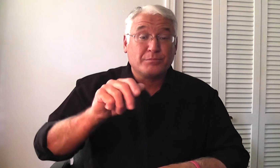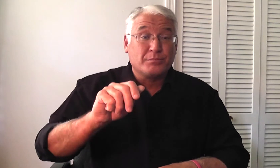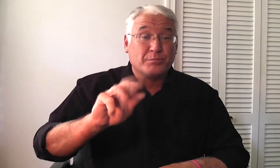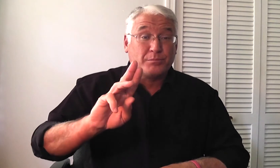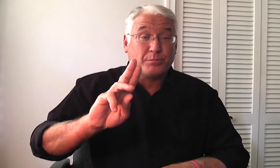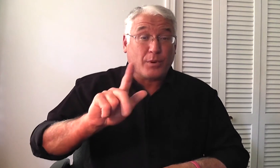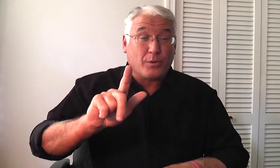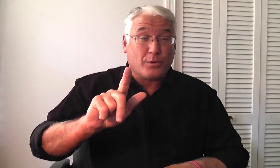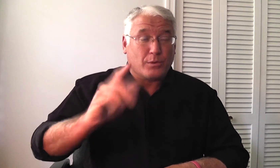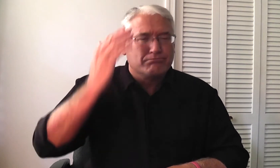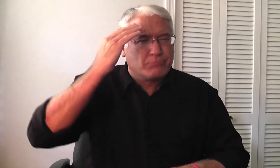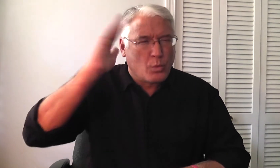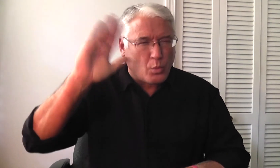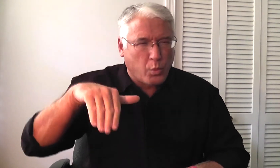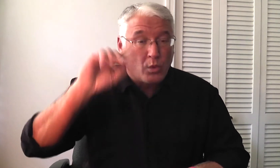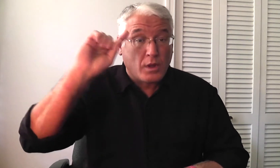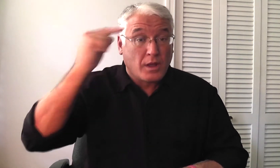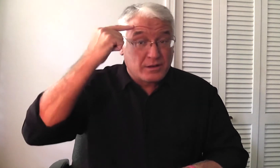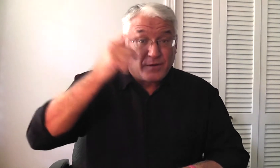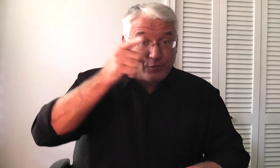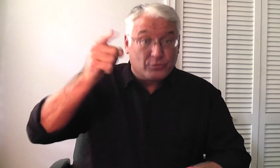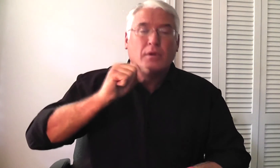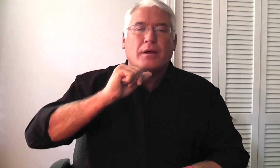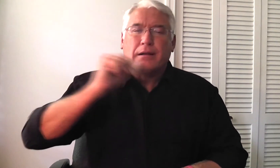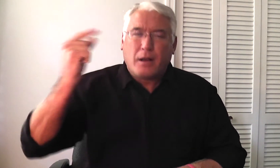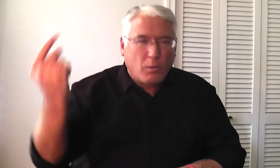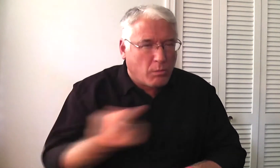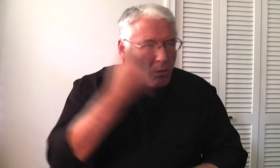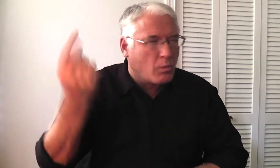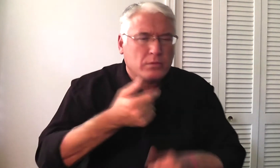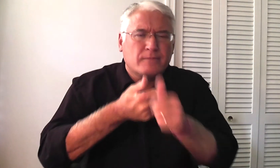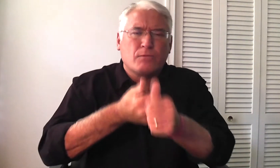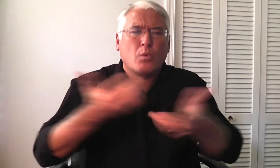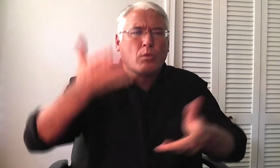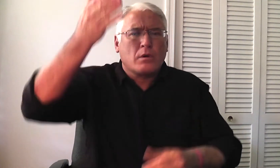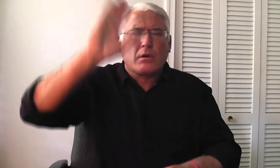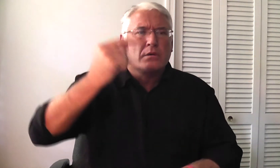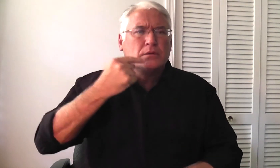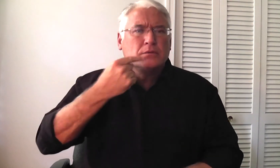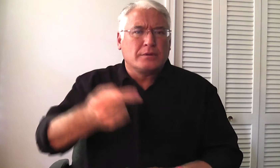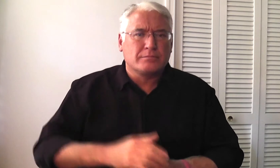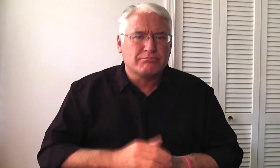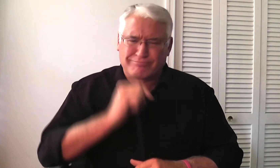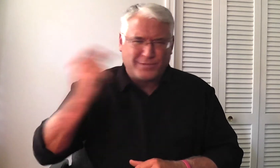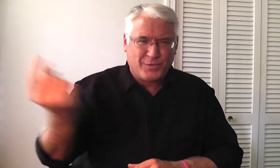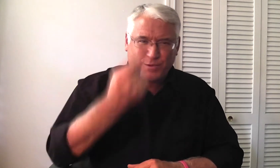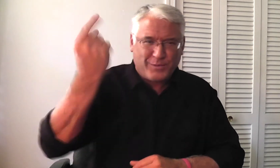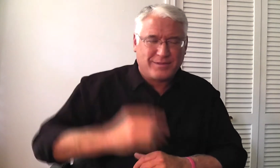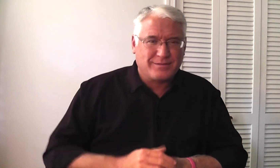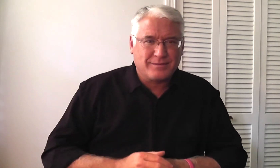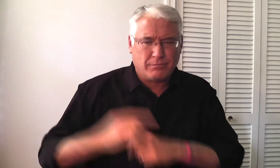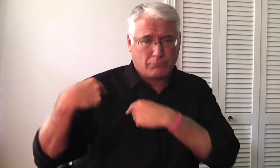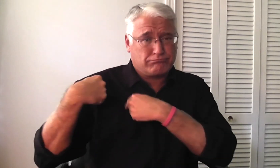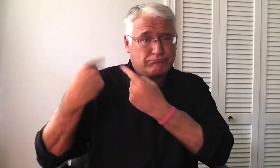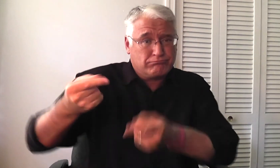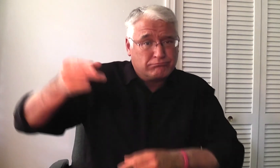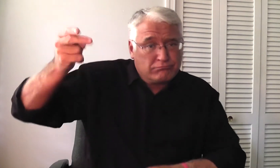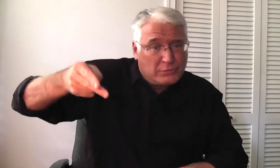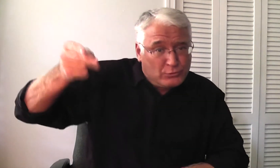Now, Paul, he knew that the government was not always following what they said they would.